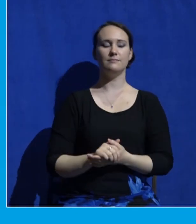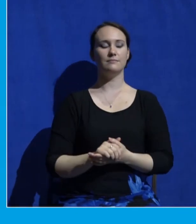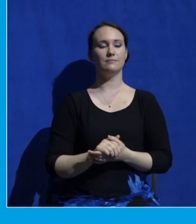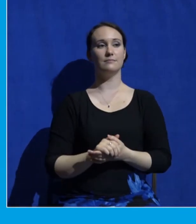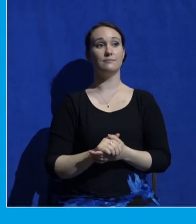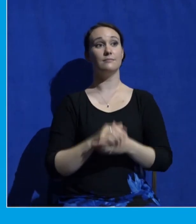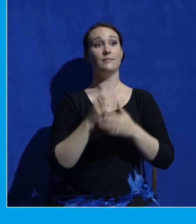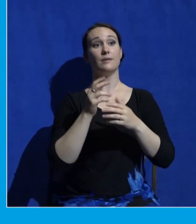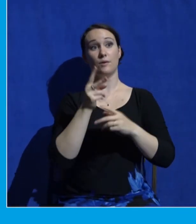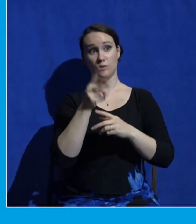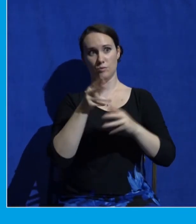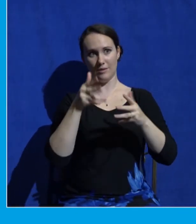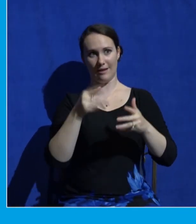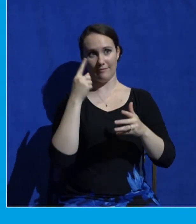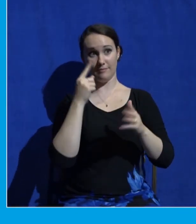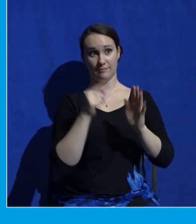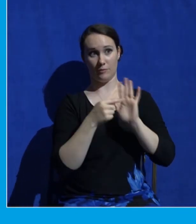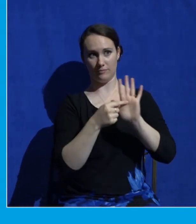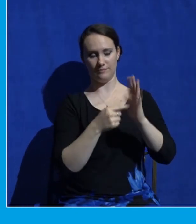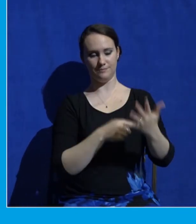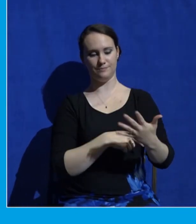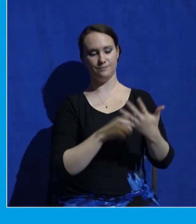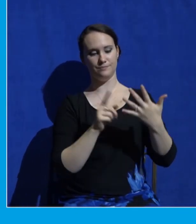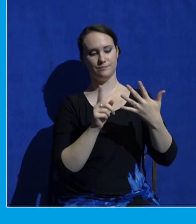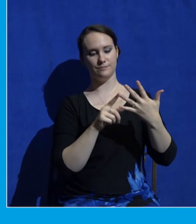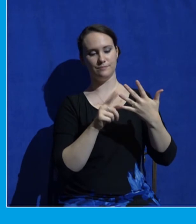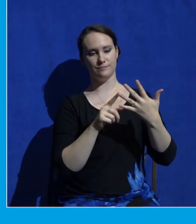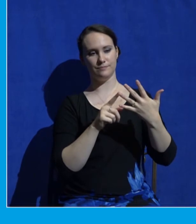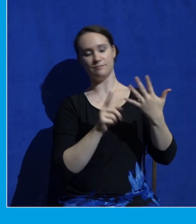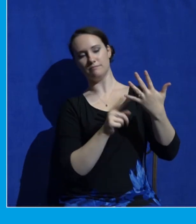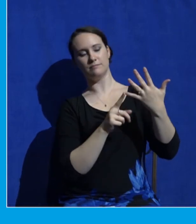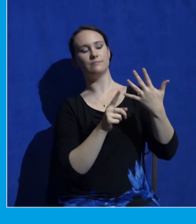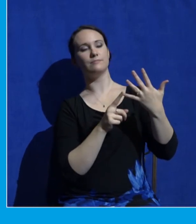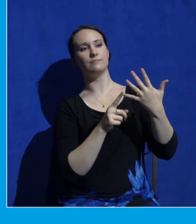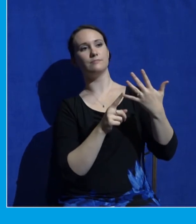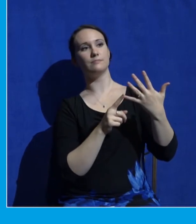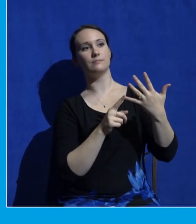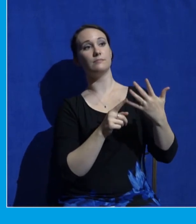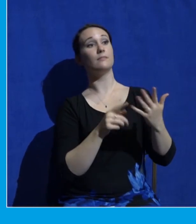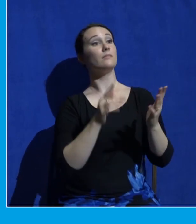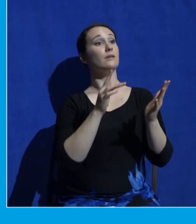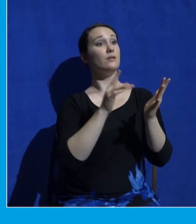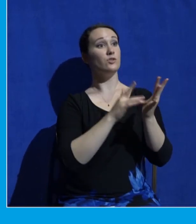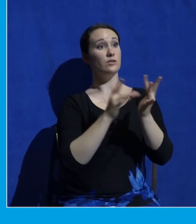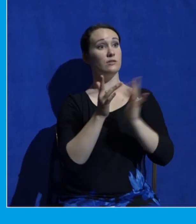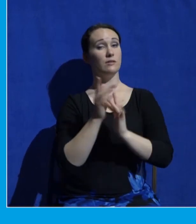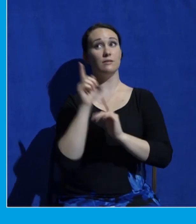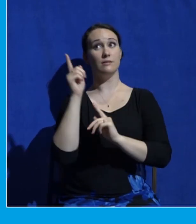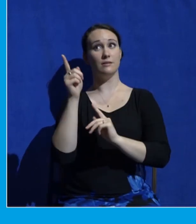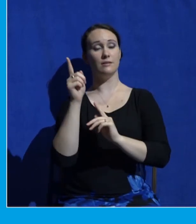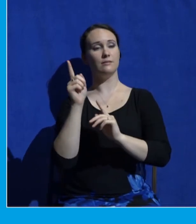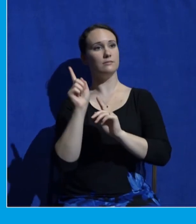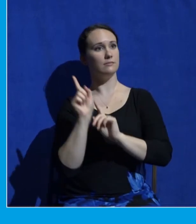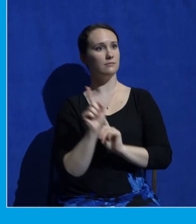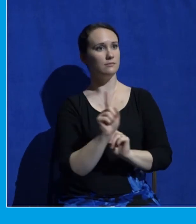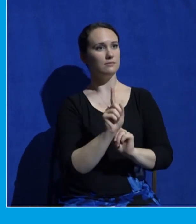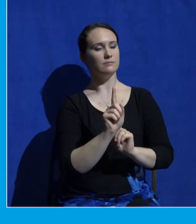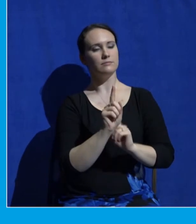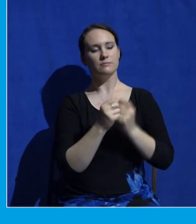One, Jesus is the sustainer in our suffering. So it's interesting as they come down the mountain